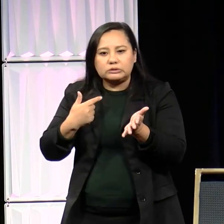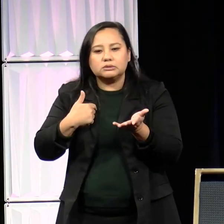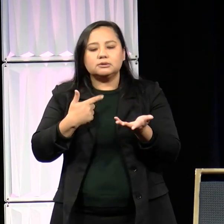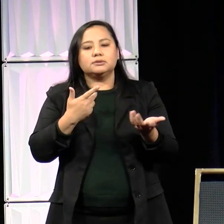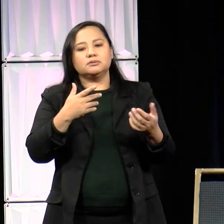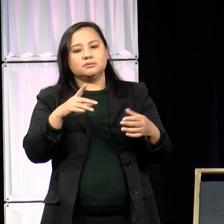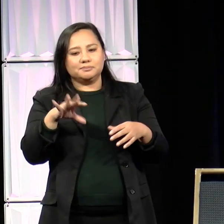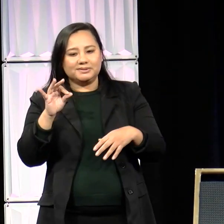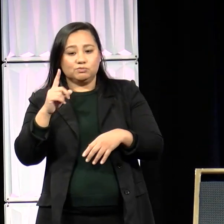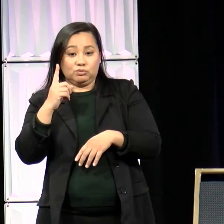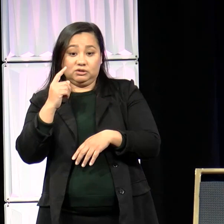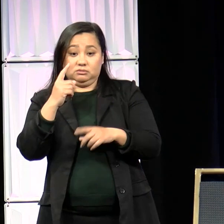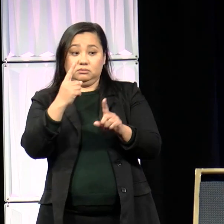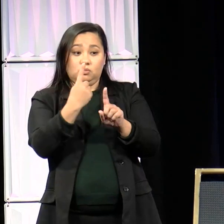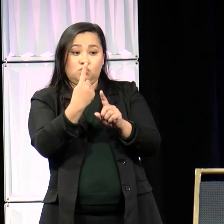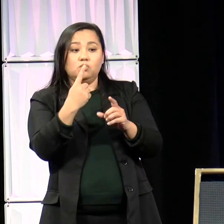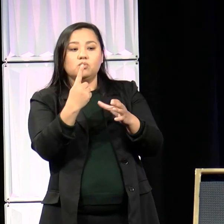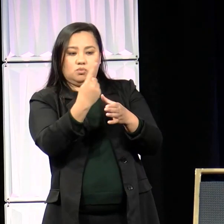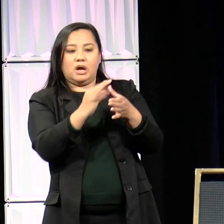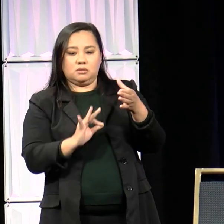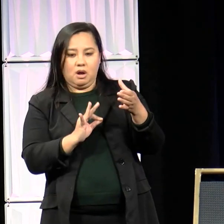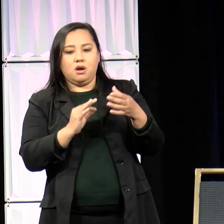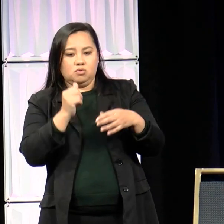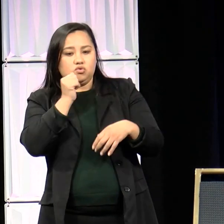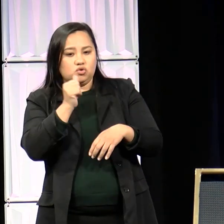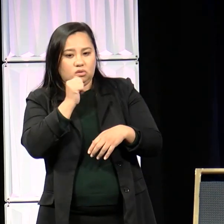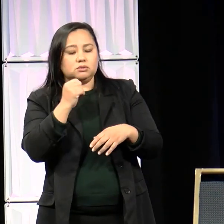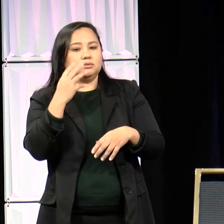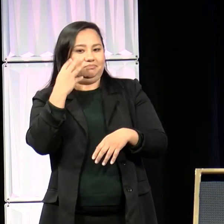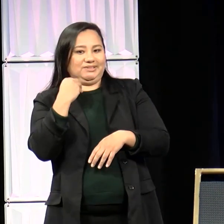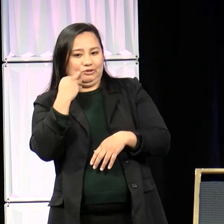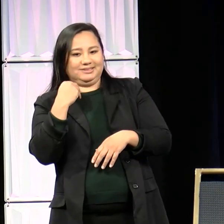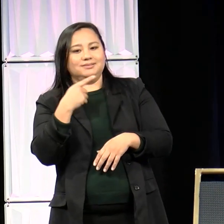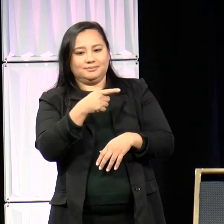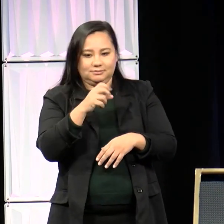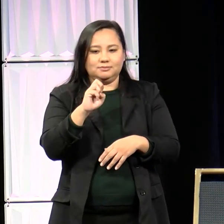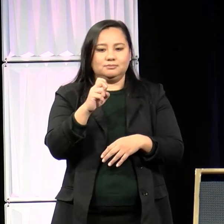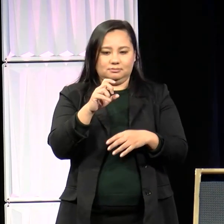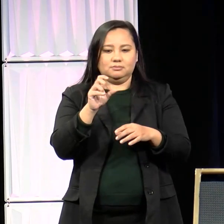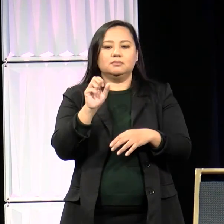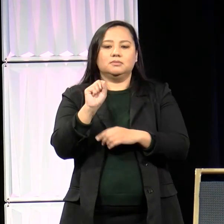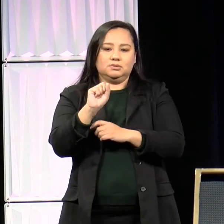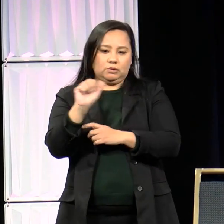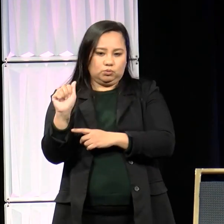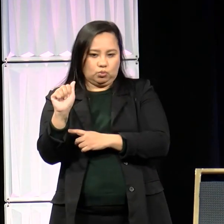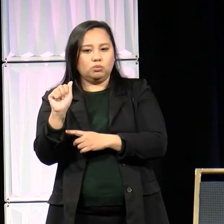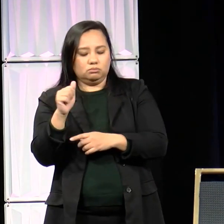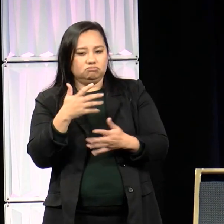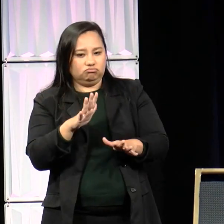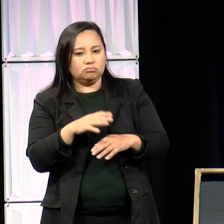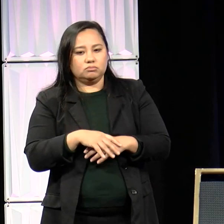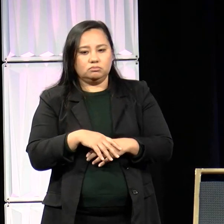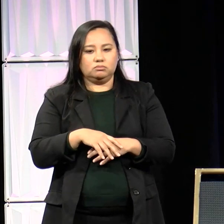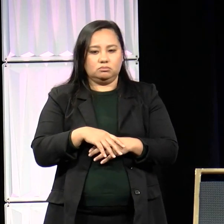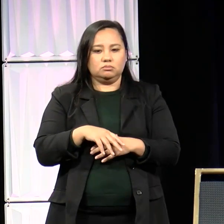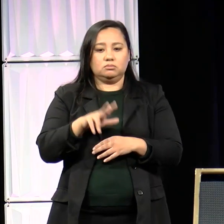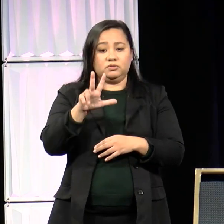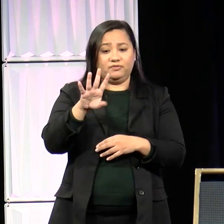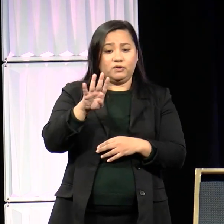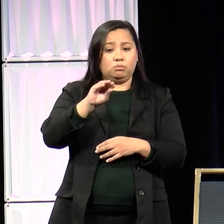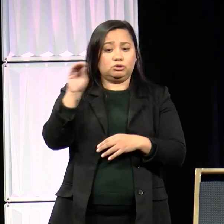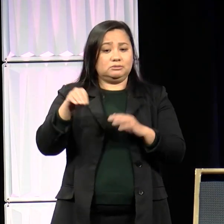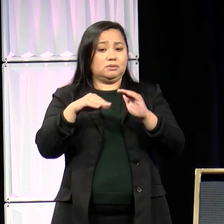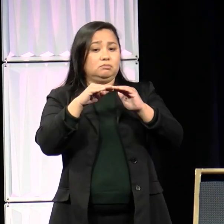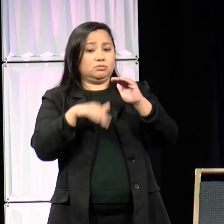abuse or assault. 34% are under the age of 12. I share this statistic to